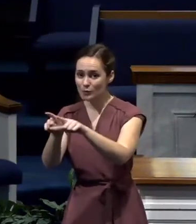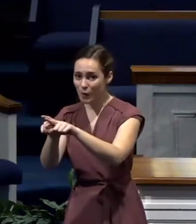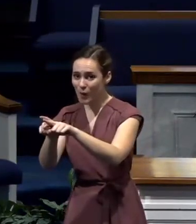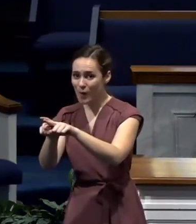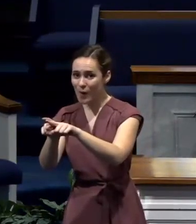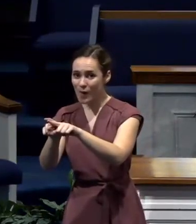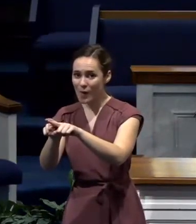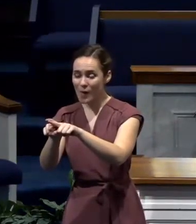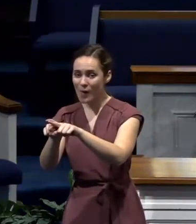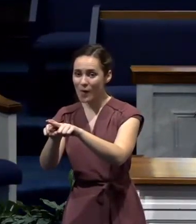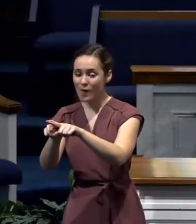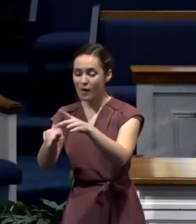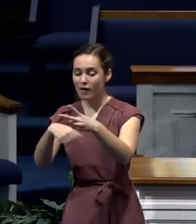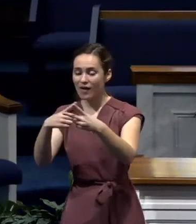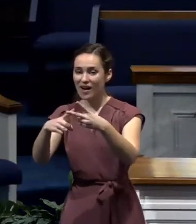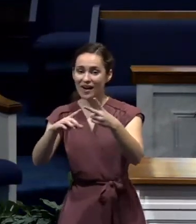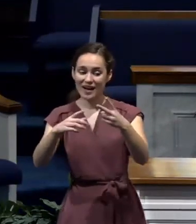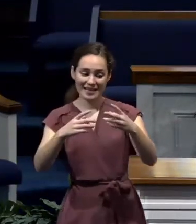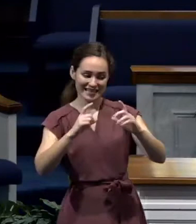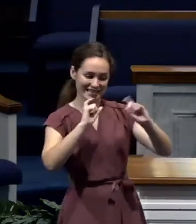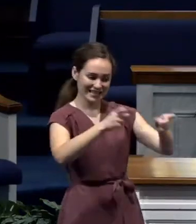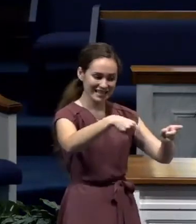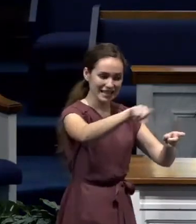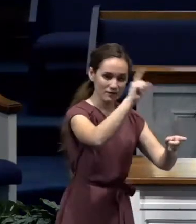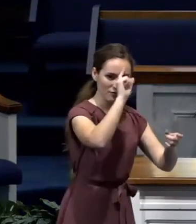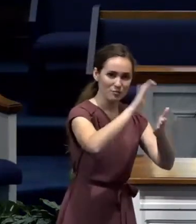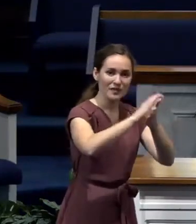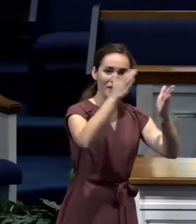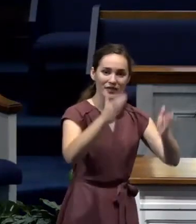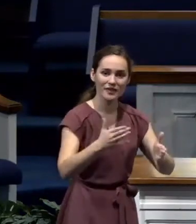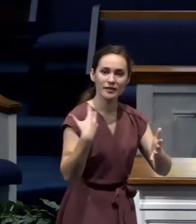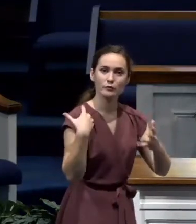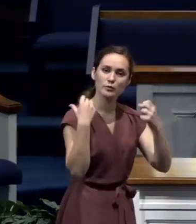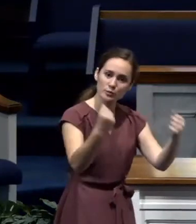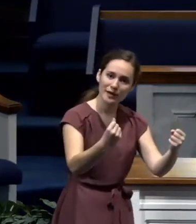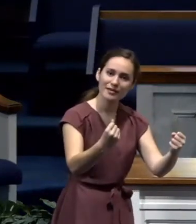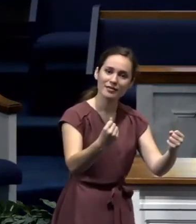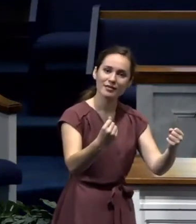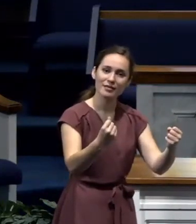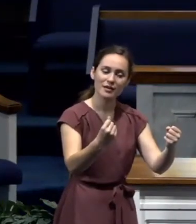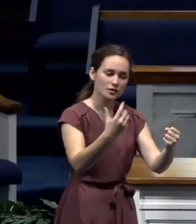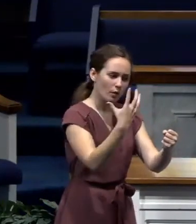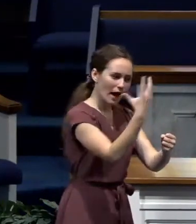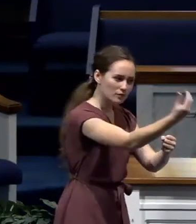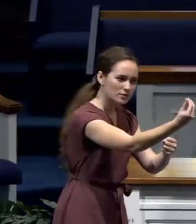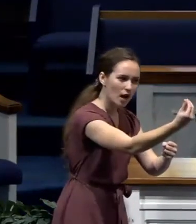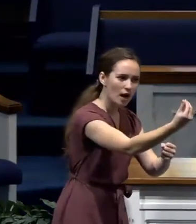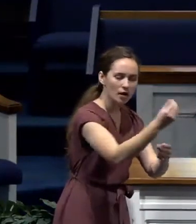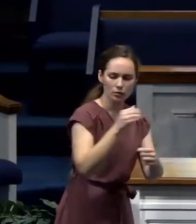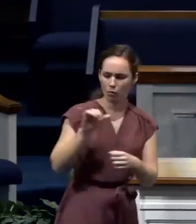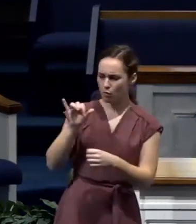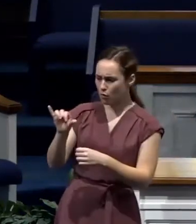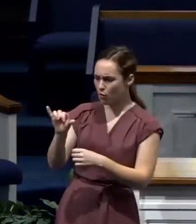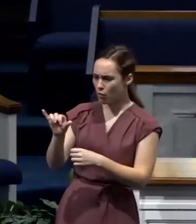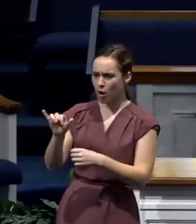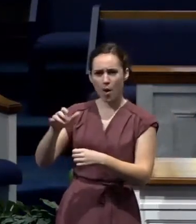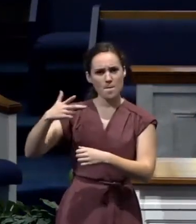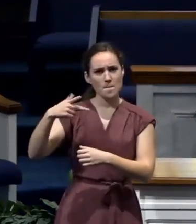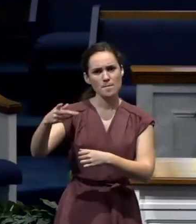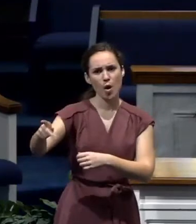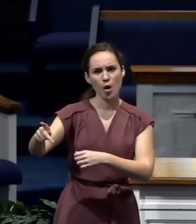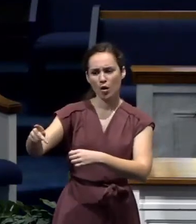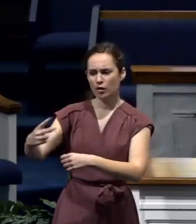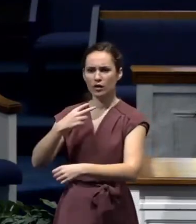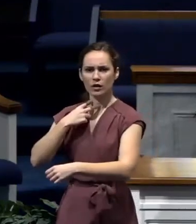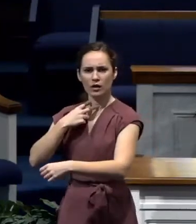strengthening and encouraging other believers outside. In other words, his chains was making them bold to